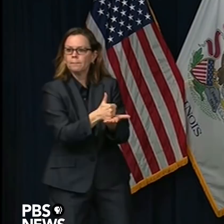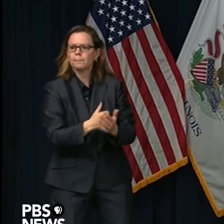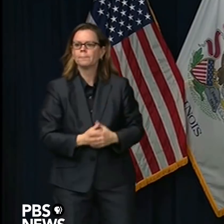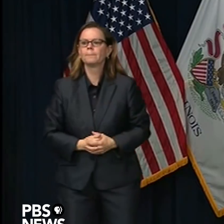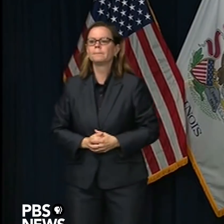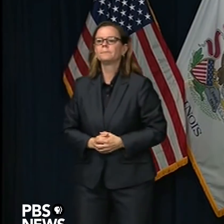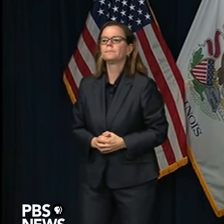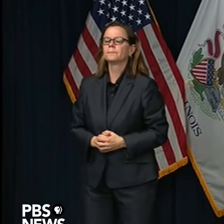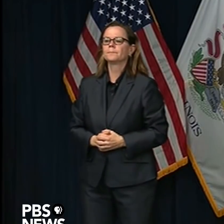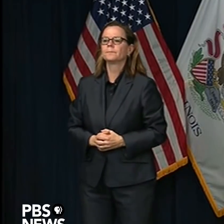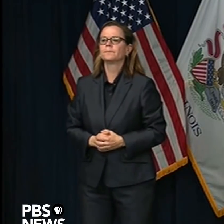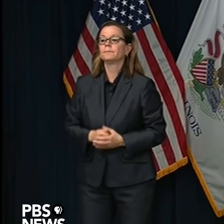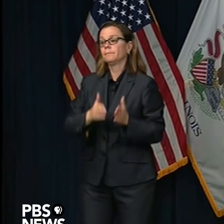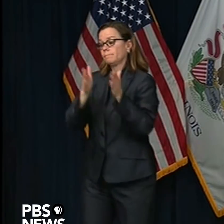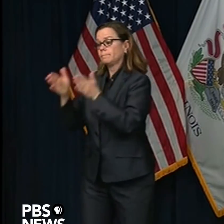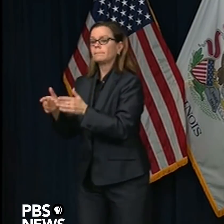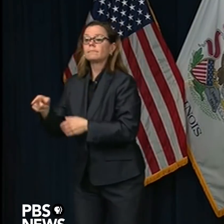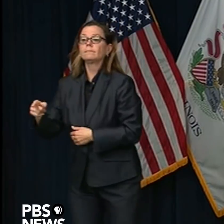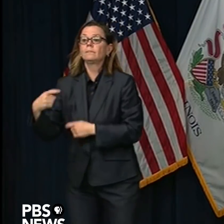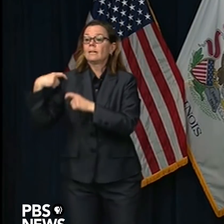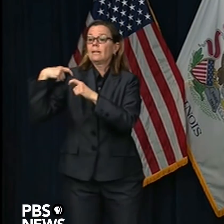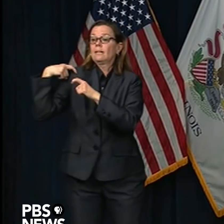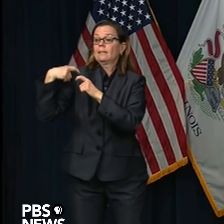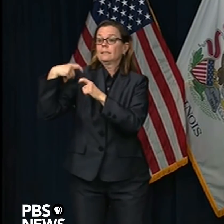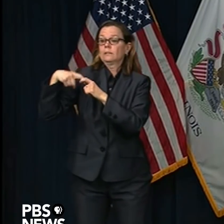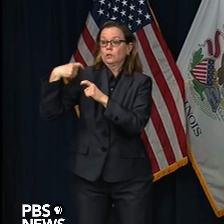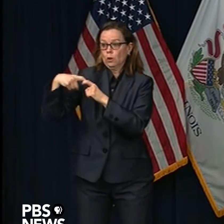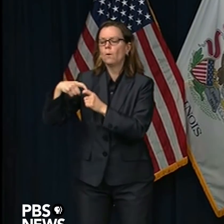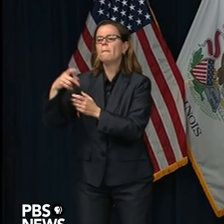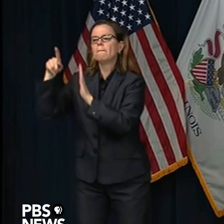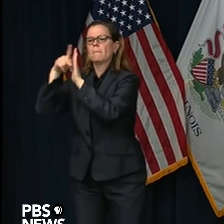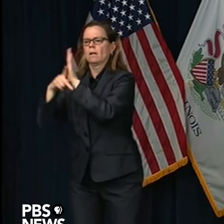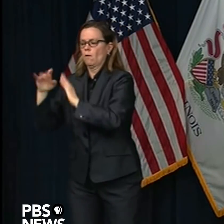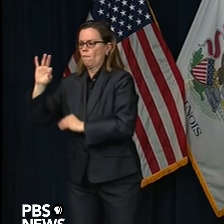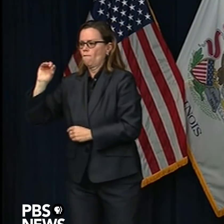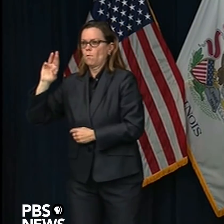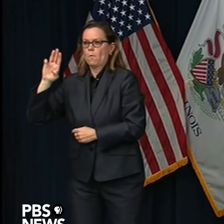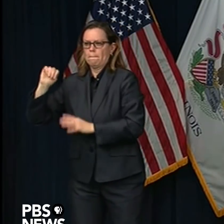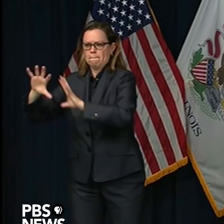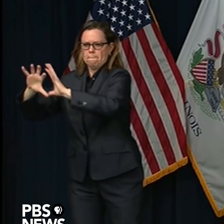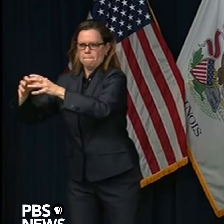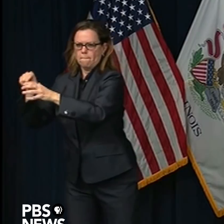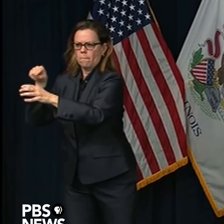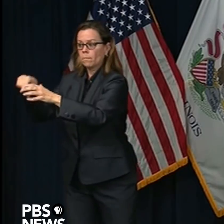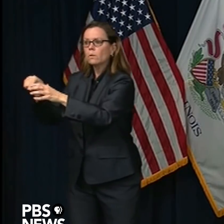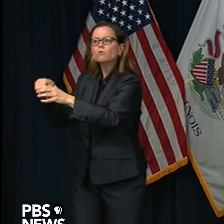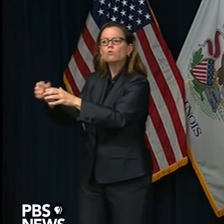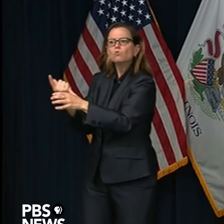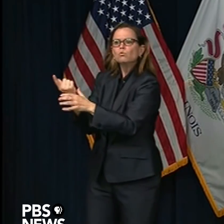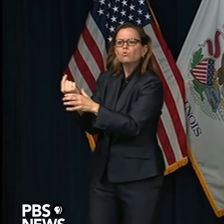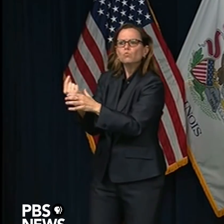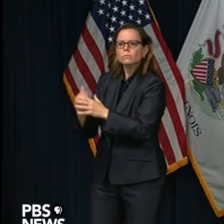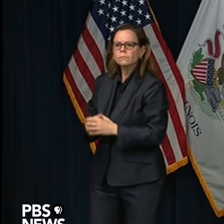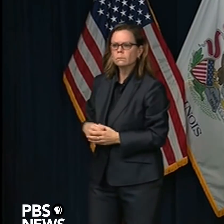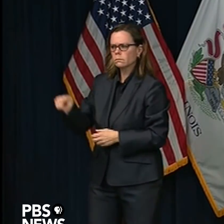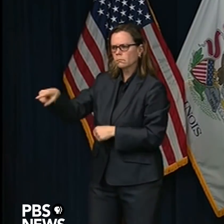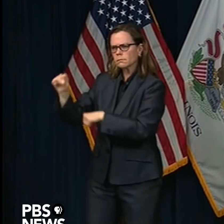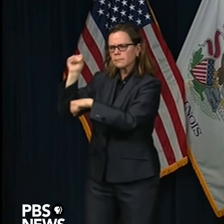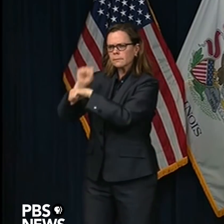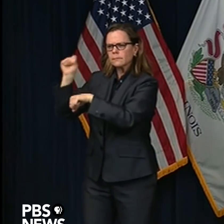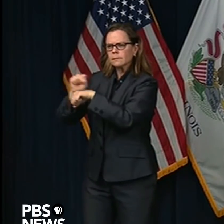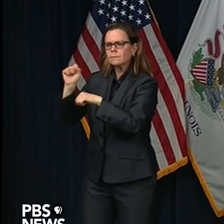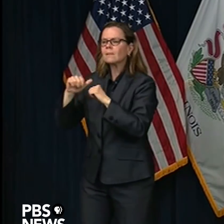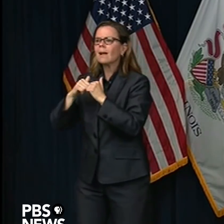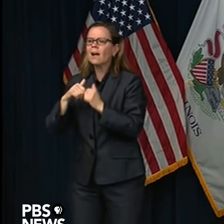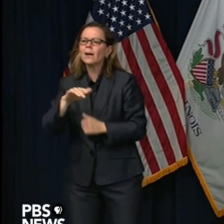the Latino Policy Forum has worked to ensure early education providers serving essential workers